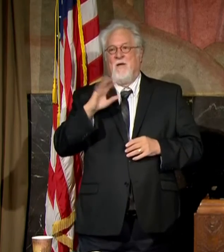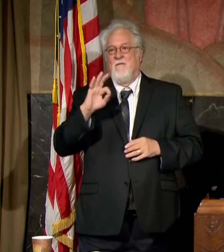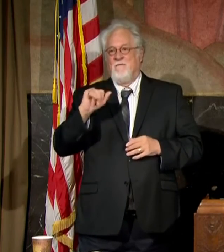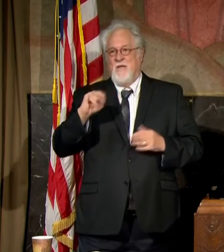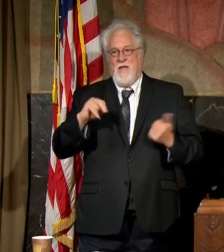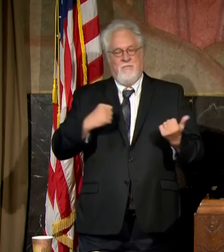and football fan.